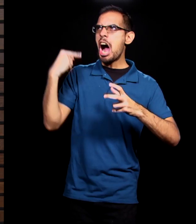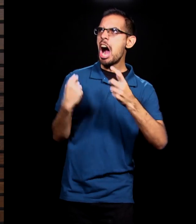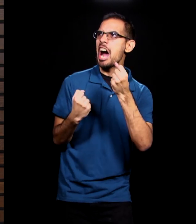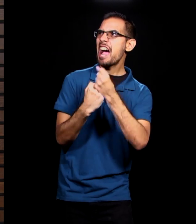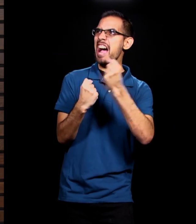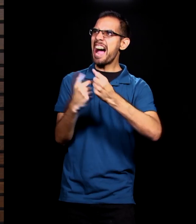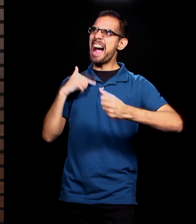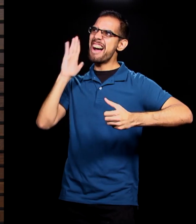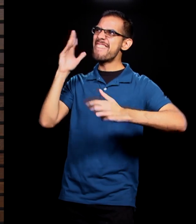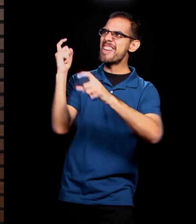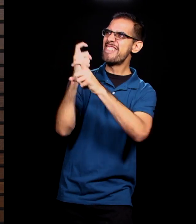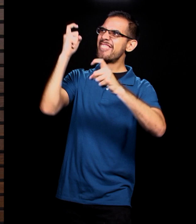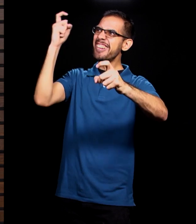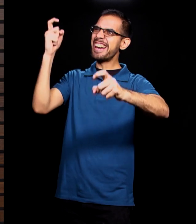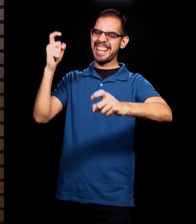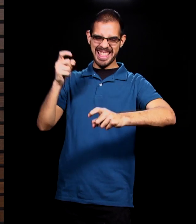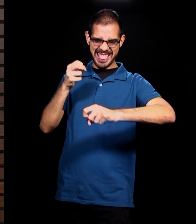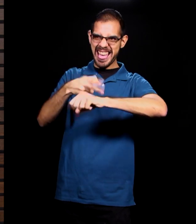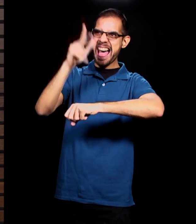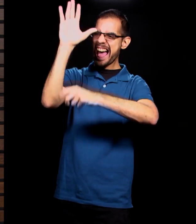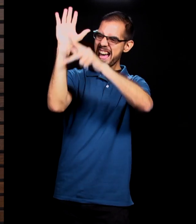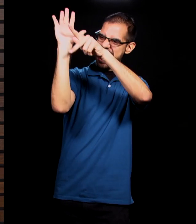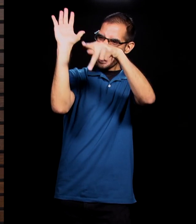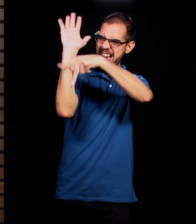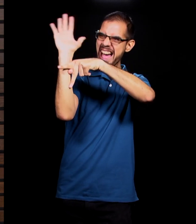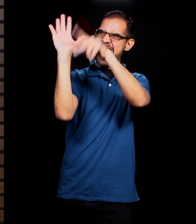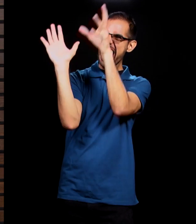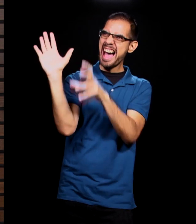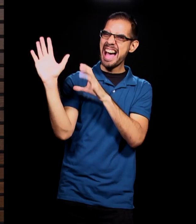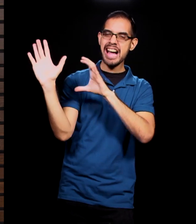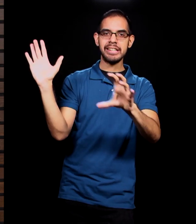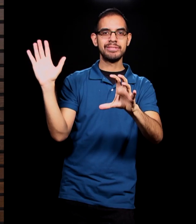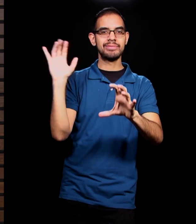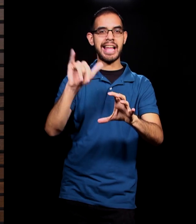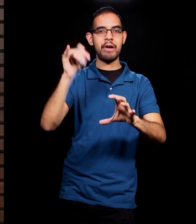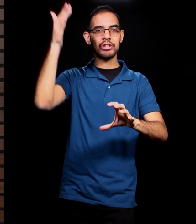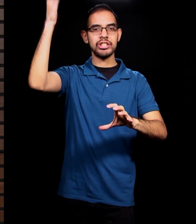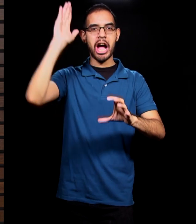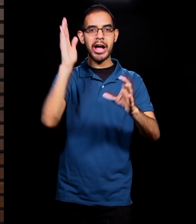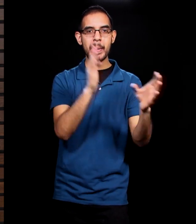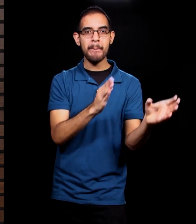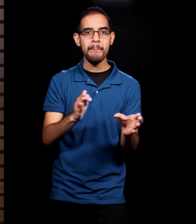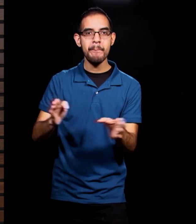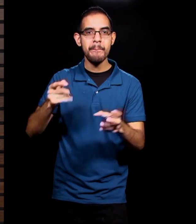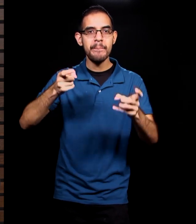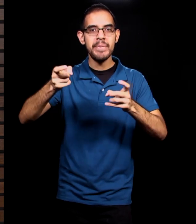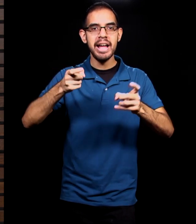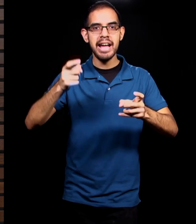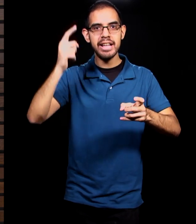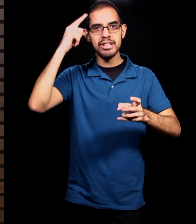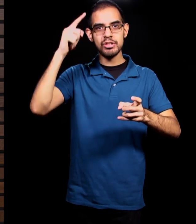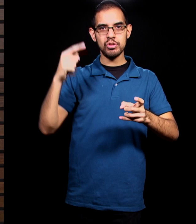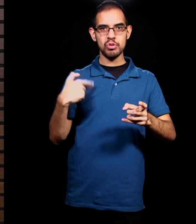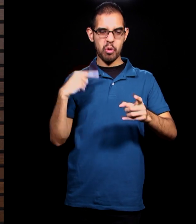for victory was part of God's sovereign plan for defeating the enemy and providing life for all of humanity,